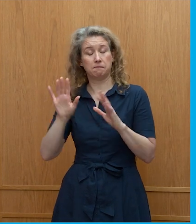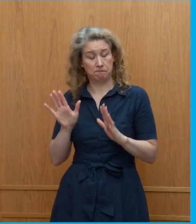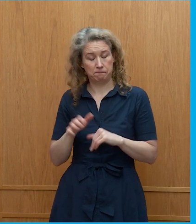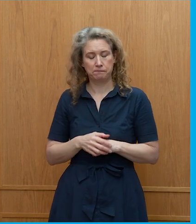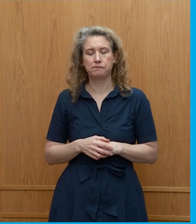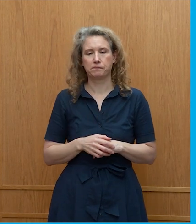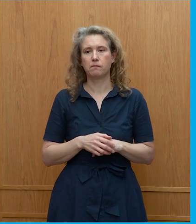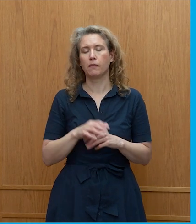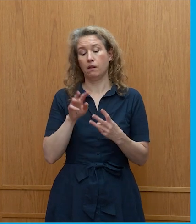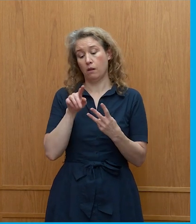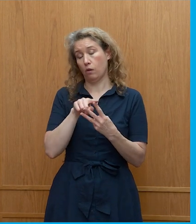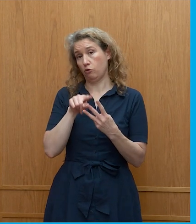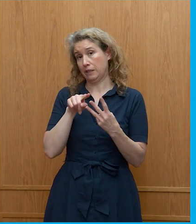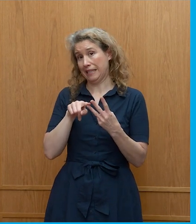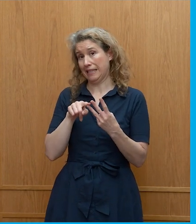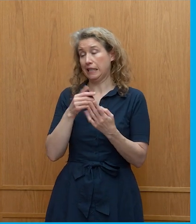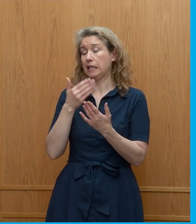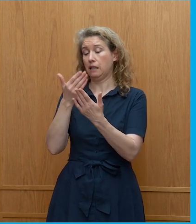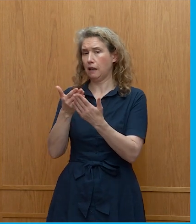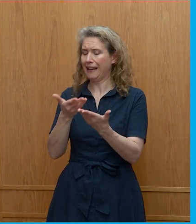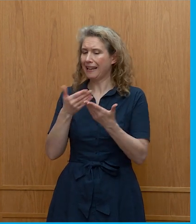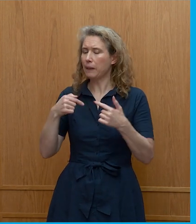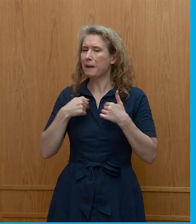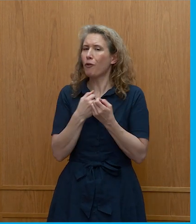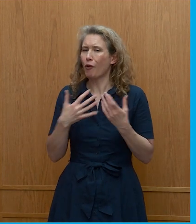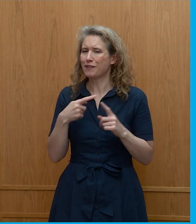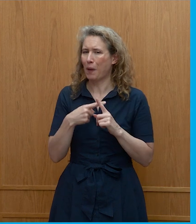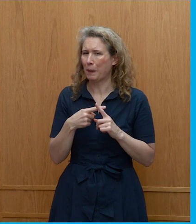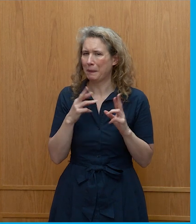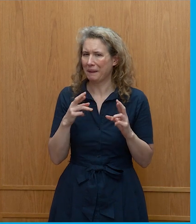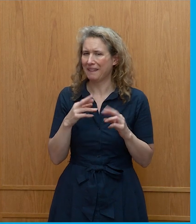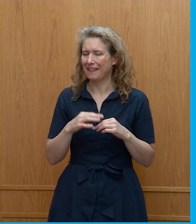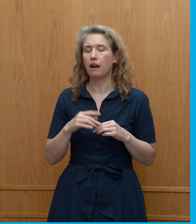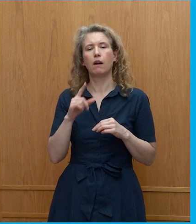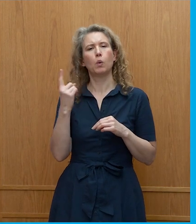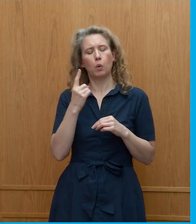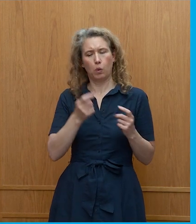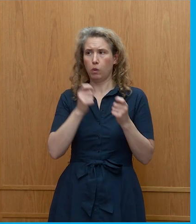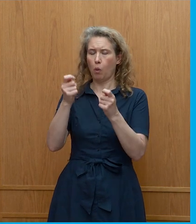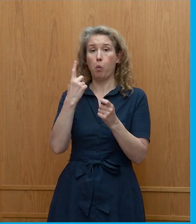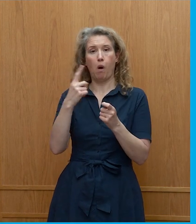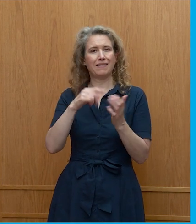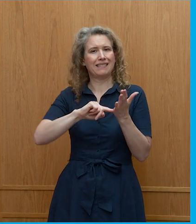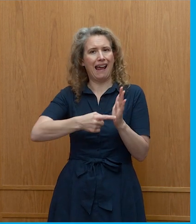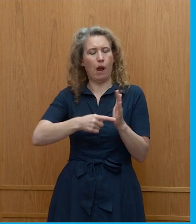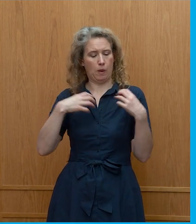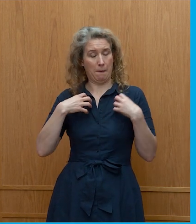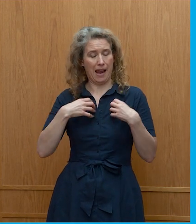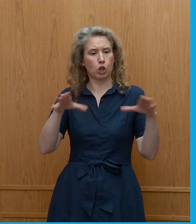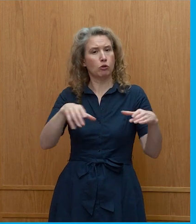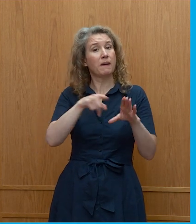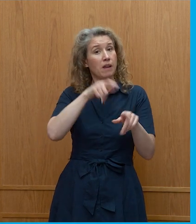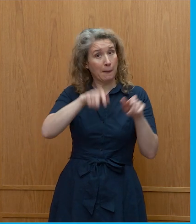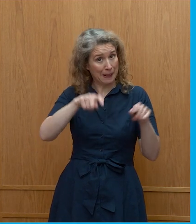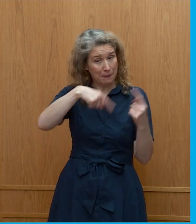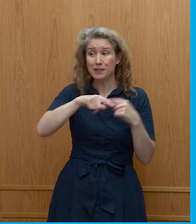And those three cases have brought me a lot of hope. They were brought by the mayor of a town, a group of young people. So to